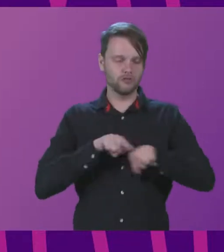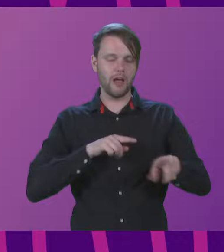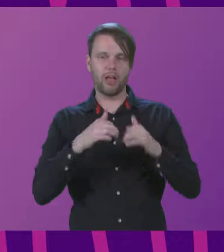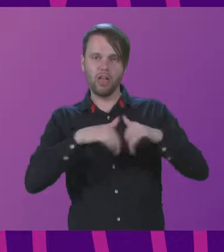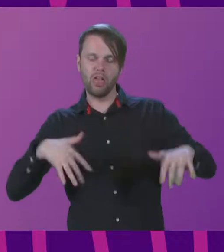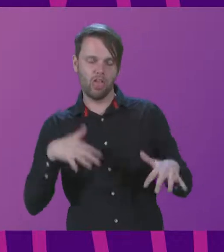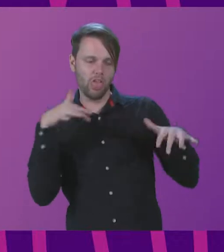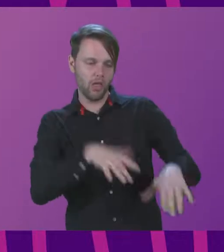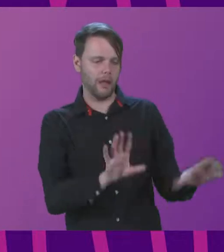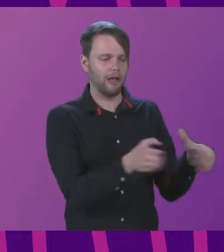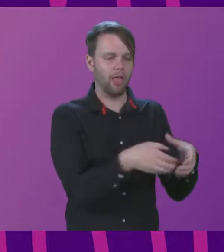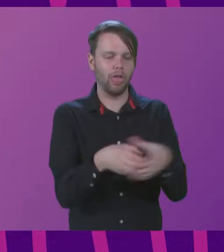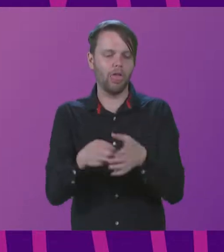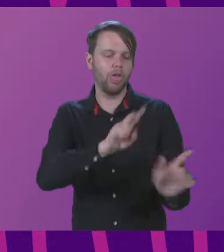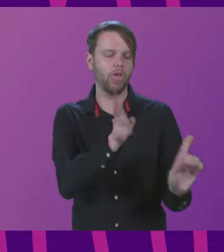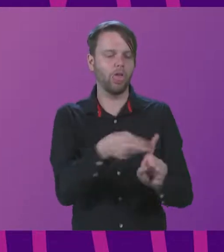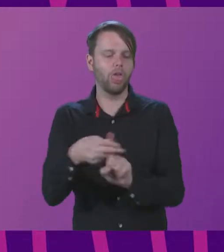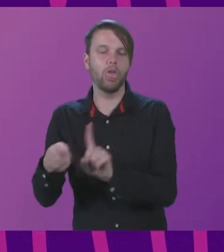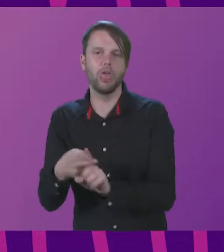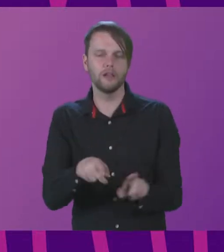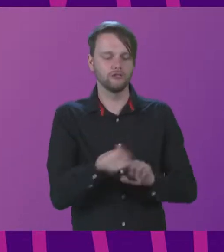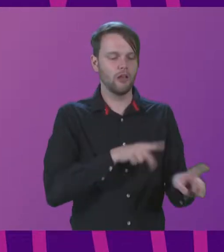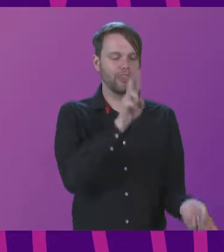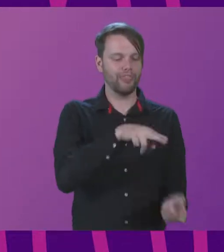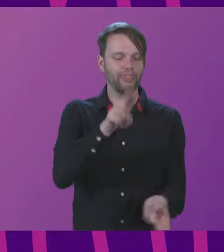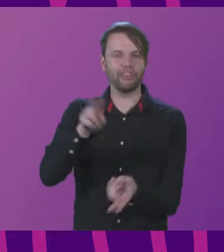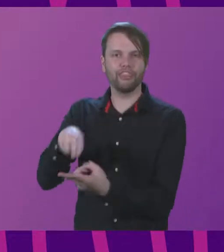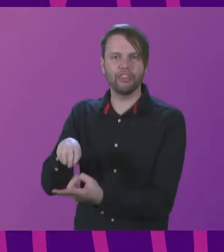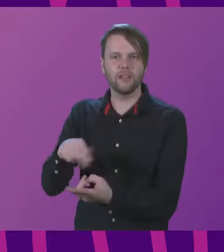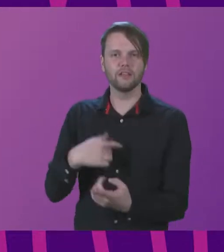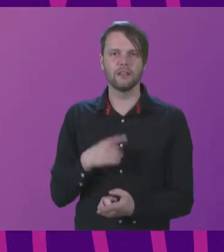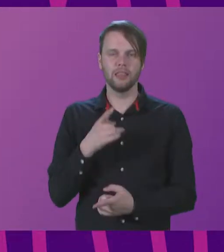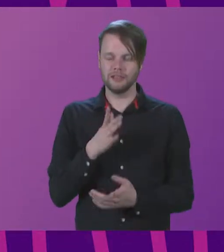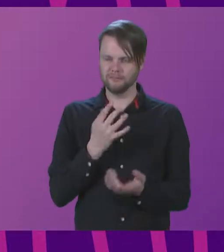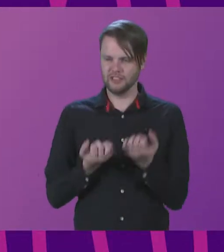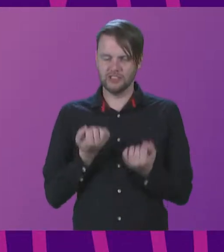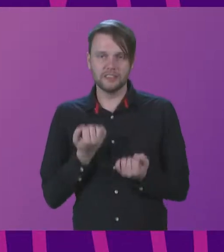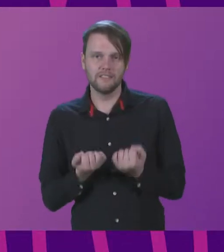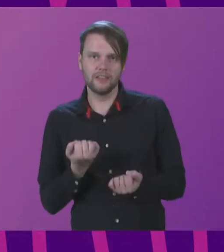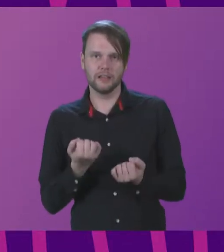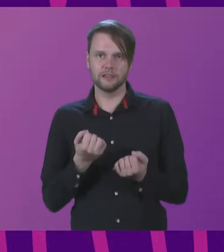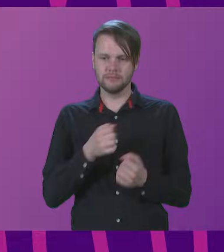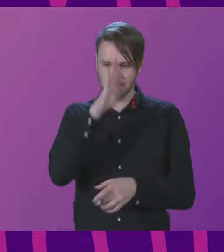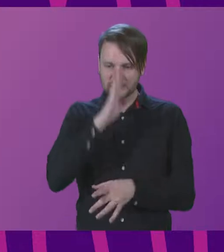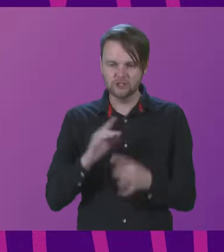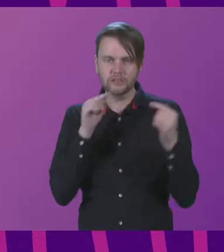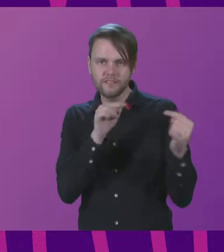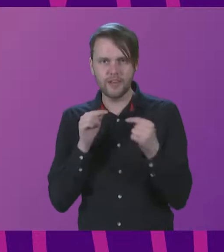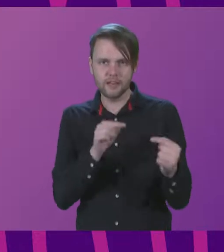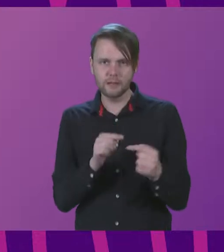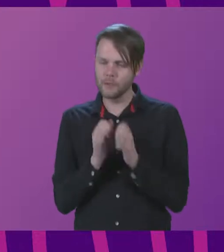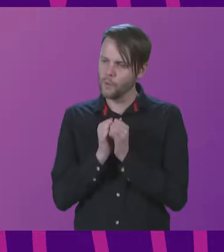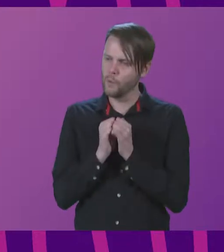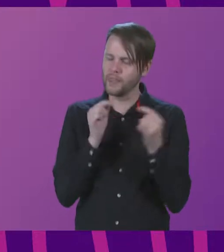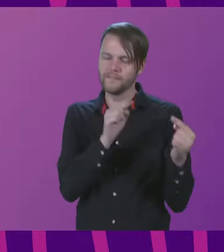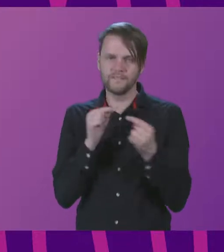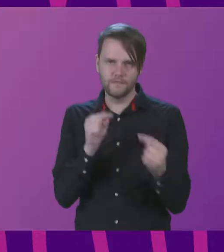who would categorise us and thereby diminish us. That's a just fight, a serious fight and one worth fighting